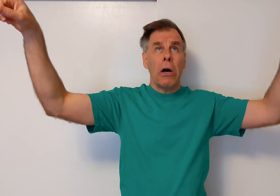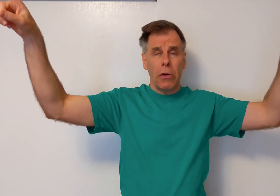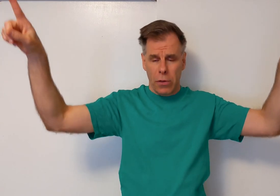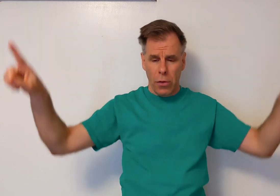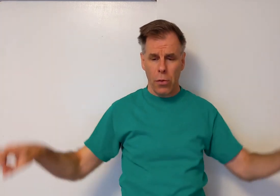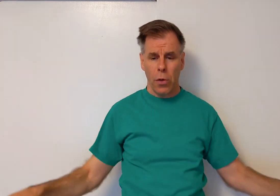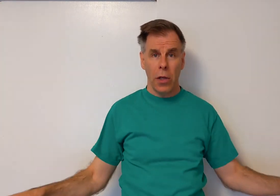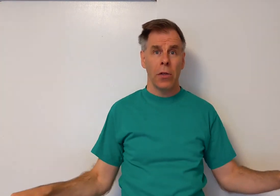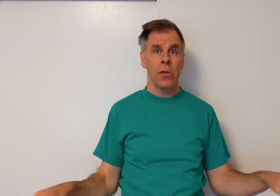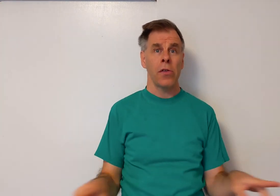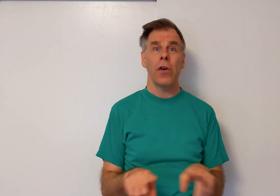the window.